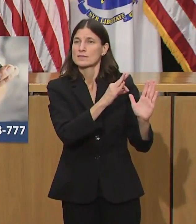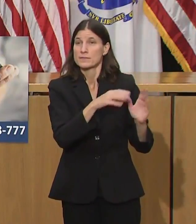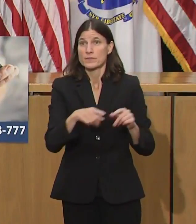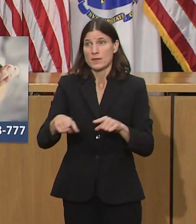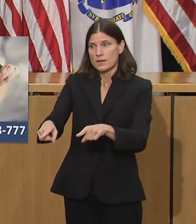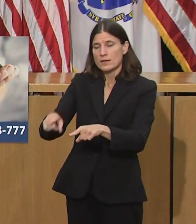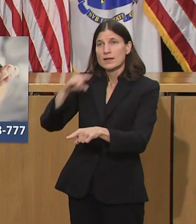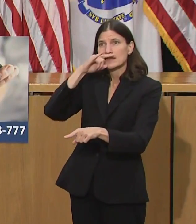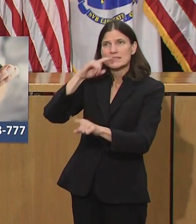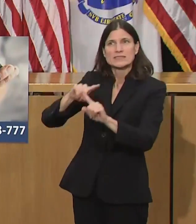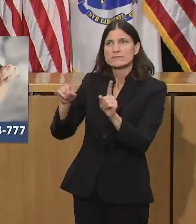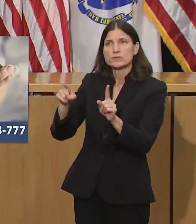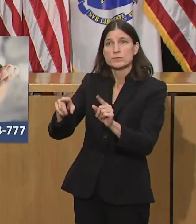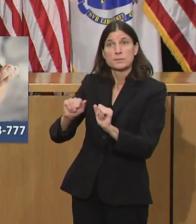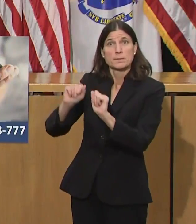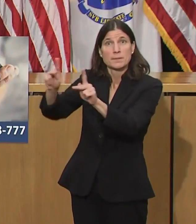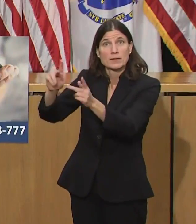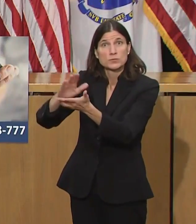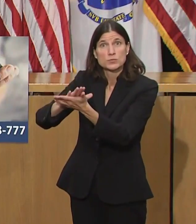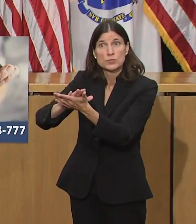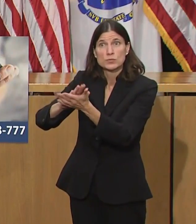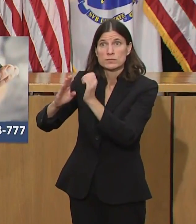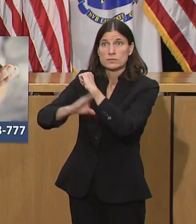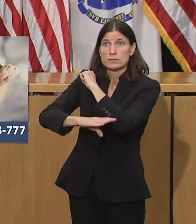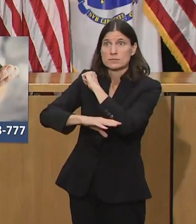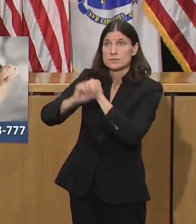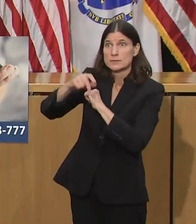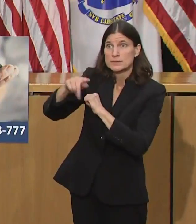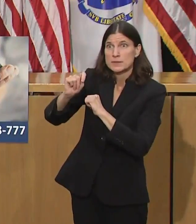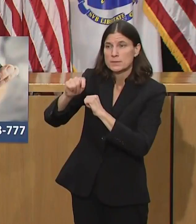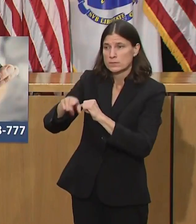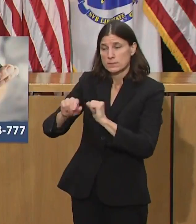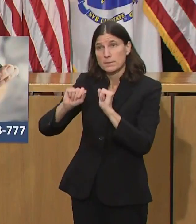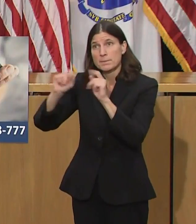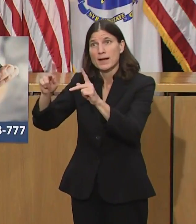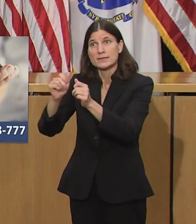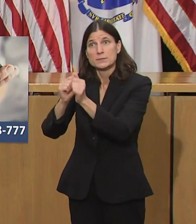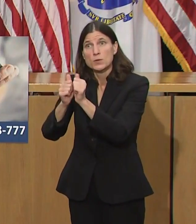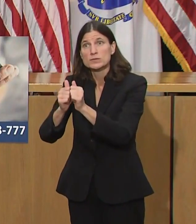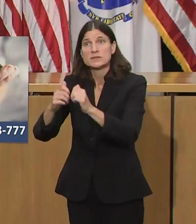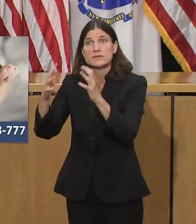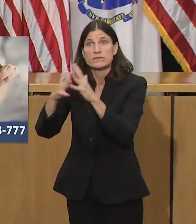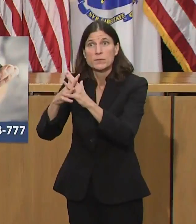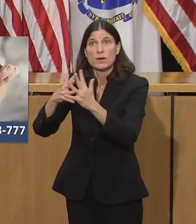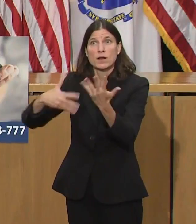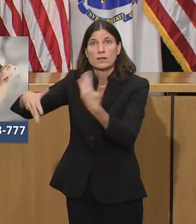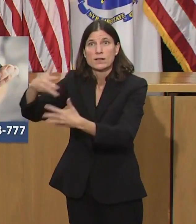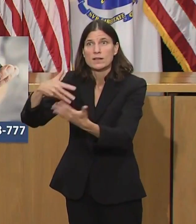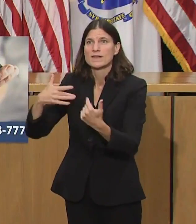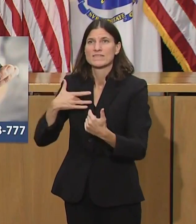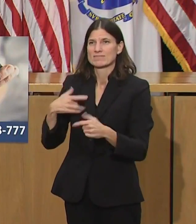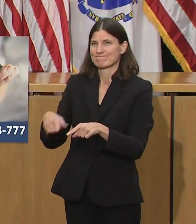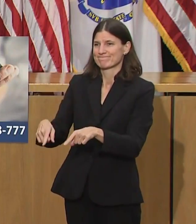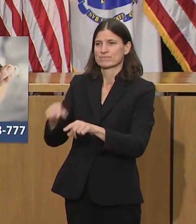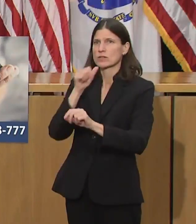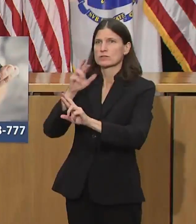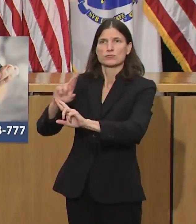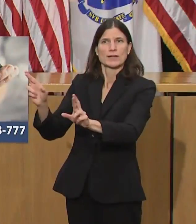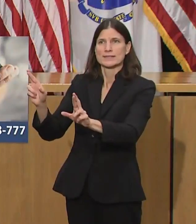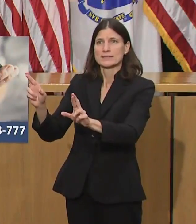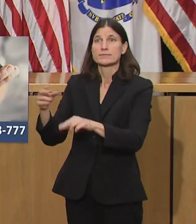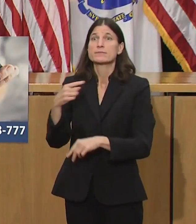campuses we not allowing fans through September